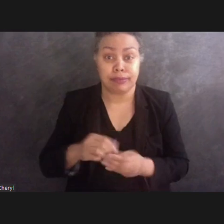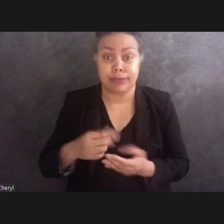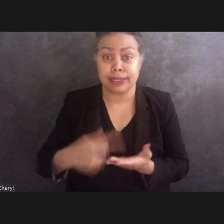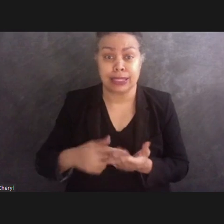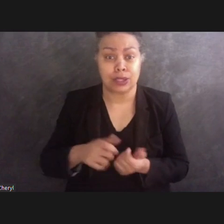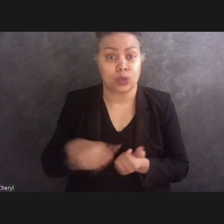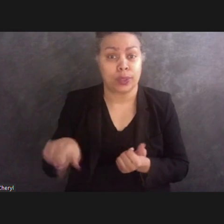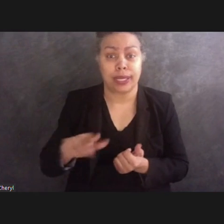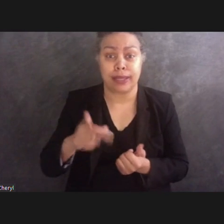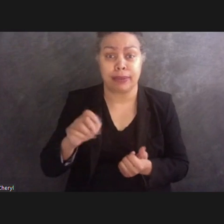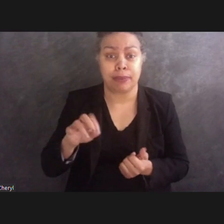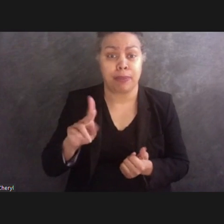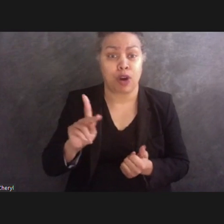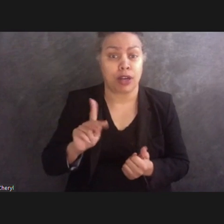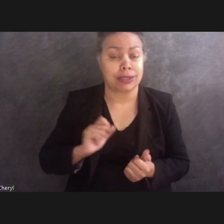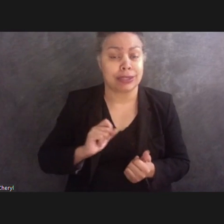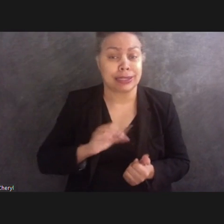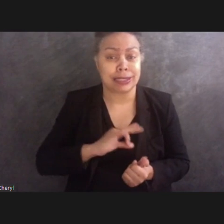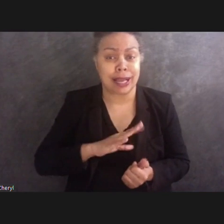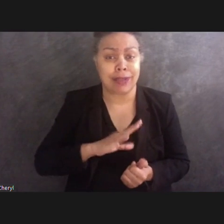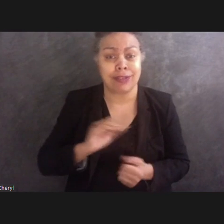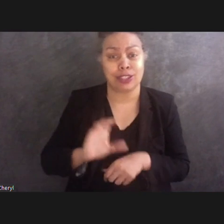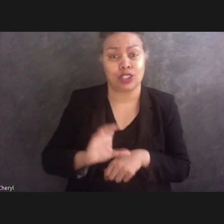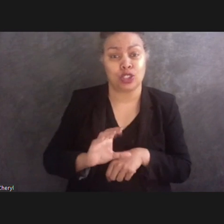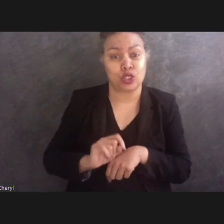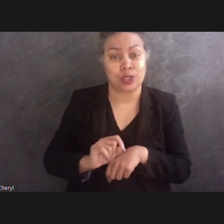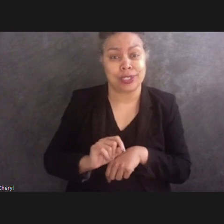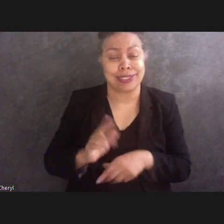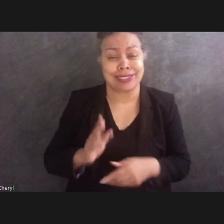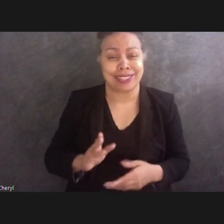consultants. And that is the gist of my report. Thank you.